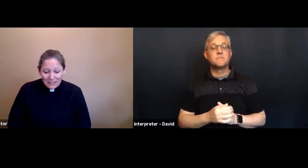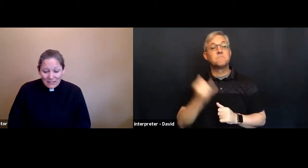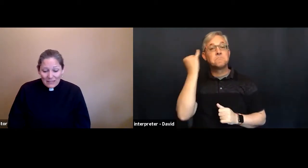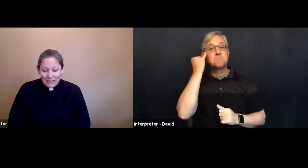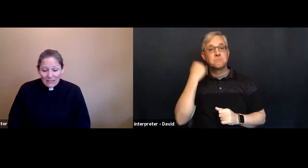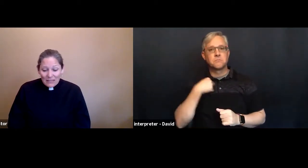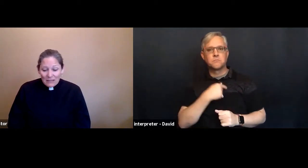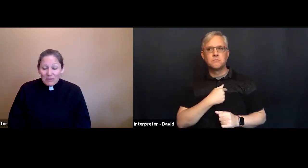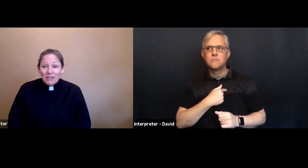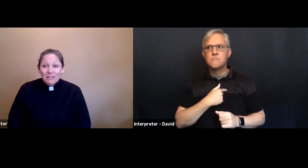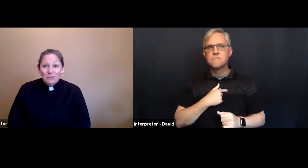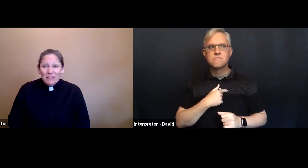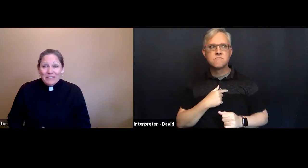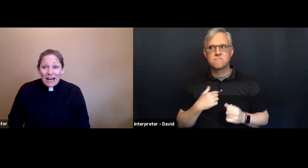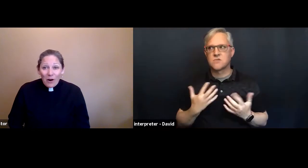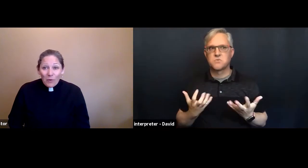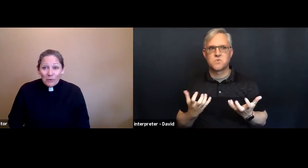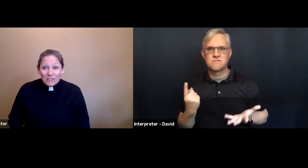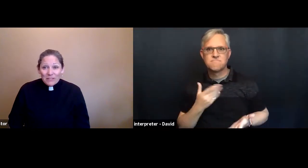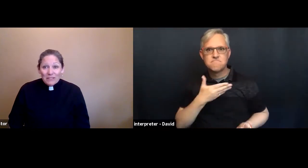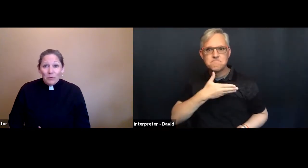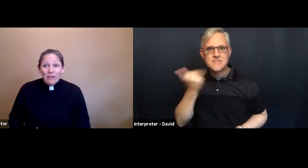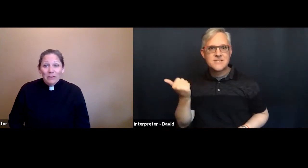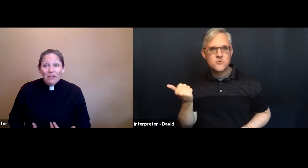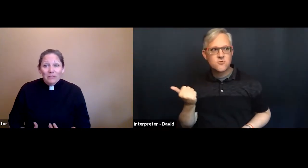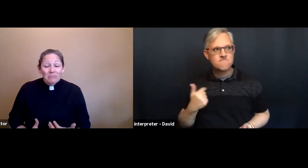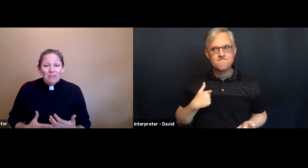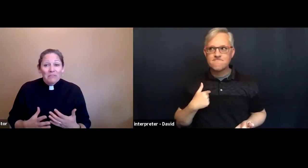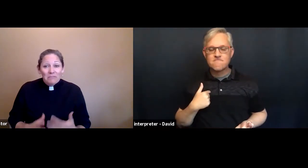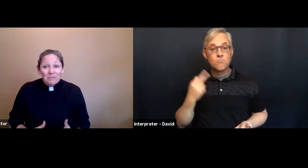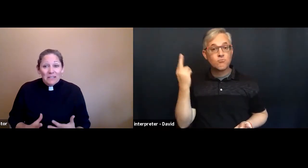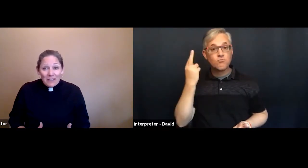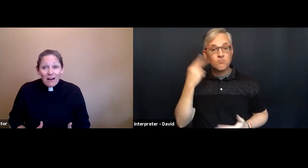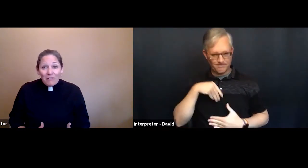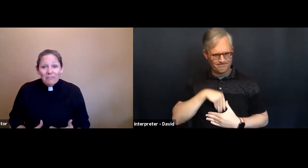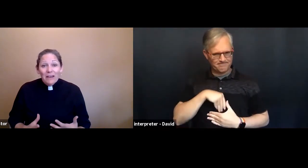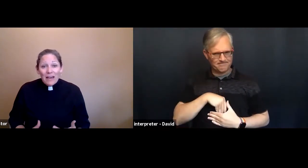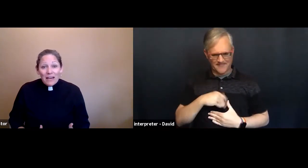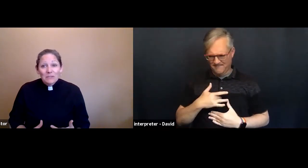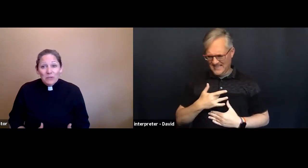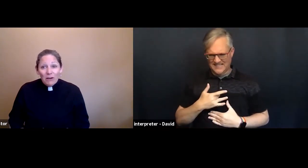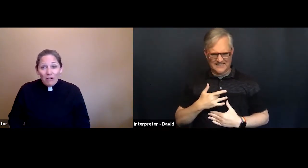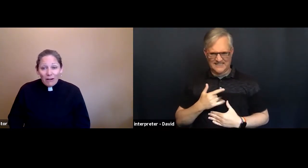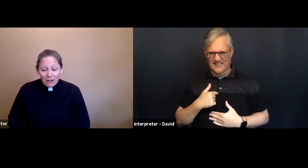because we doubt that we are enough as we are.